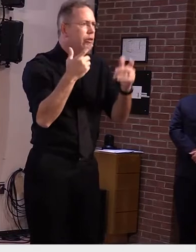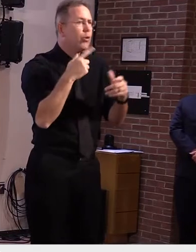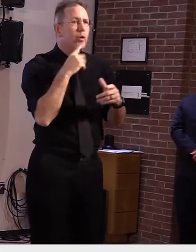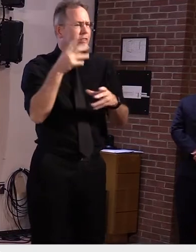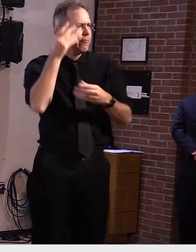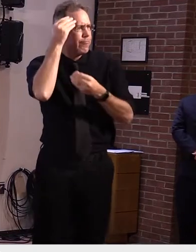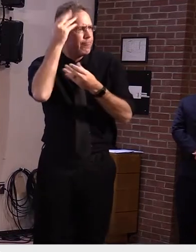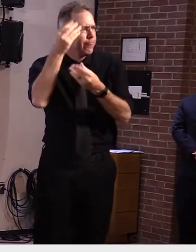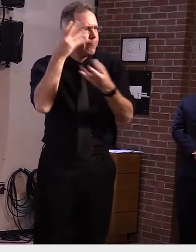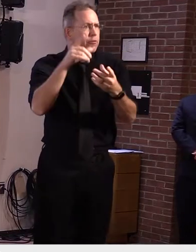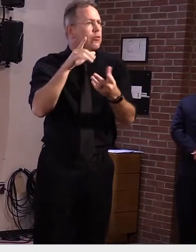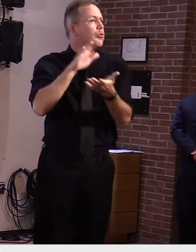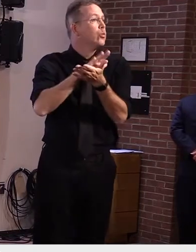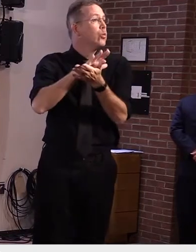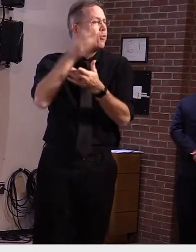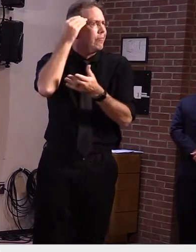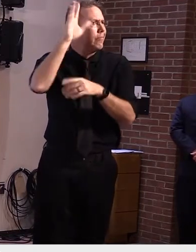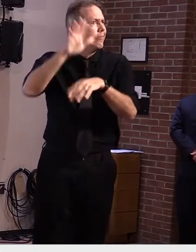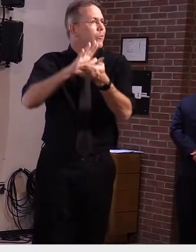at school while they were infectious.